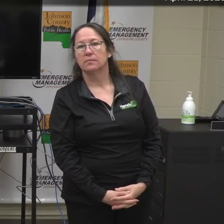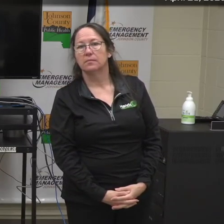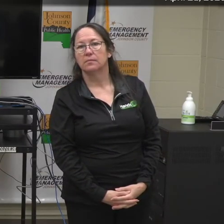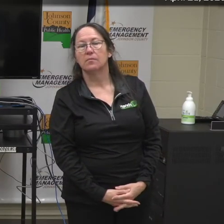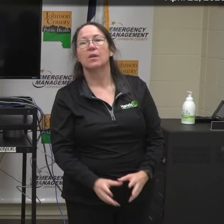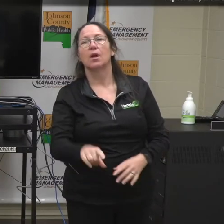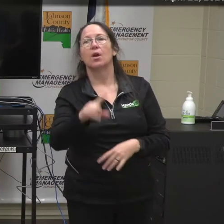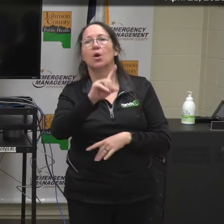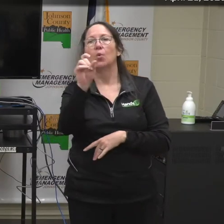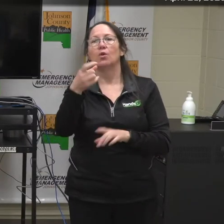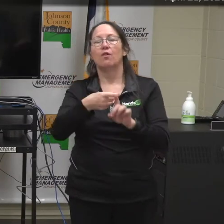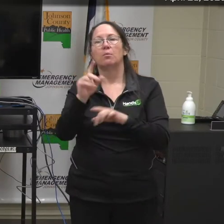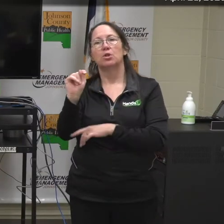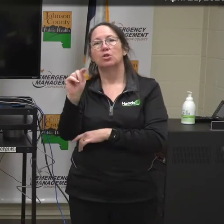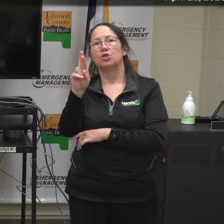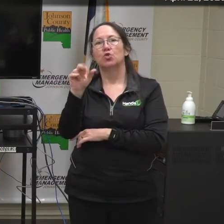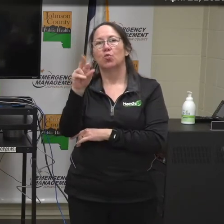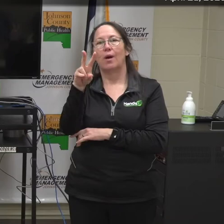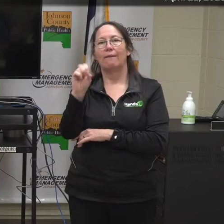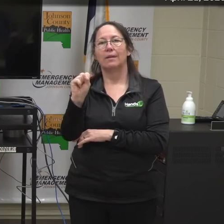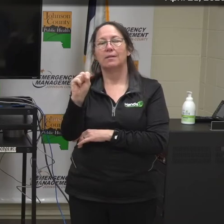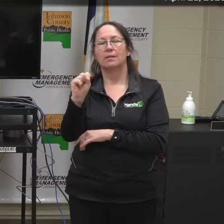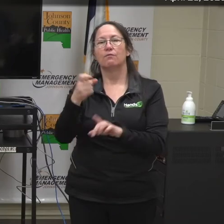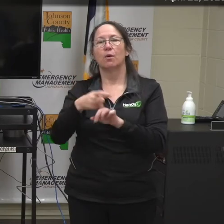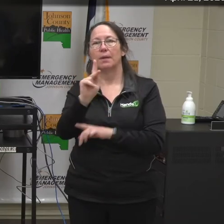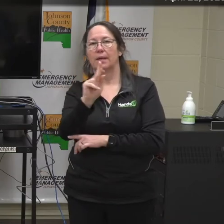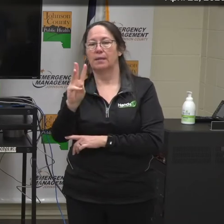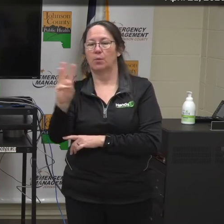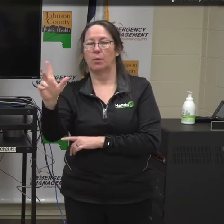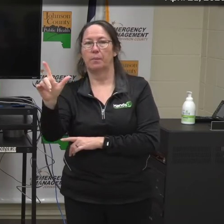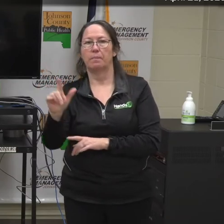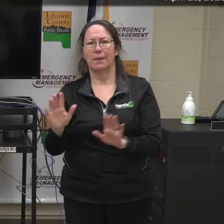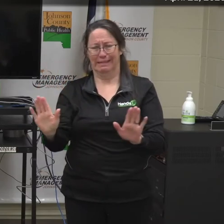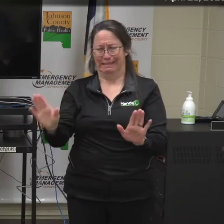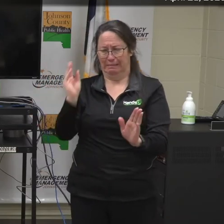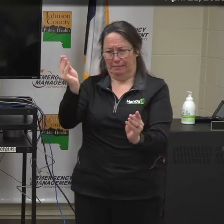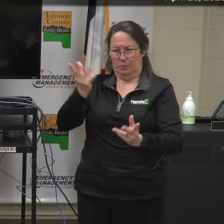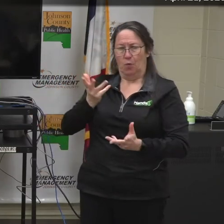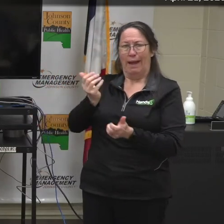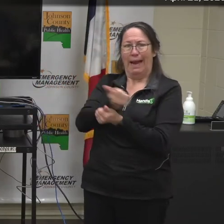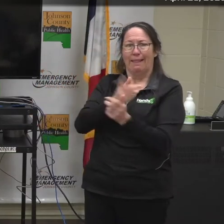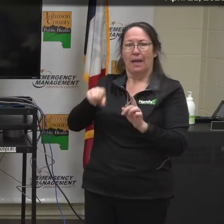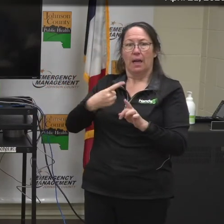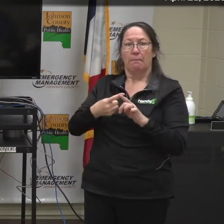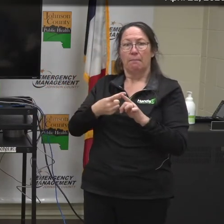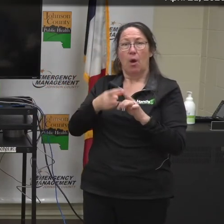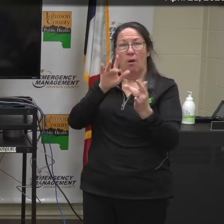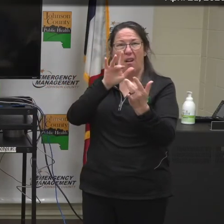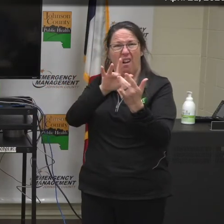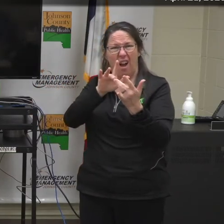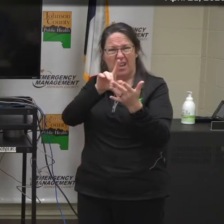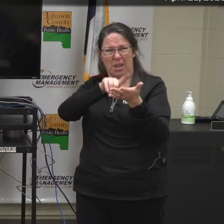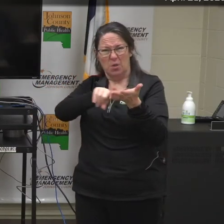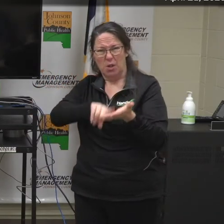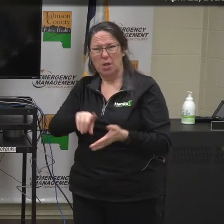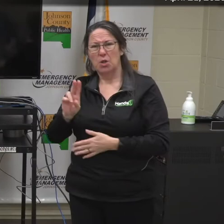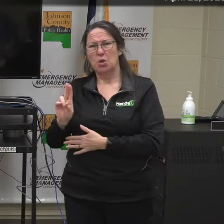Here's one from Travis Breeze with KWWL. Can you share anything about contract tracing with